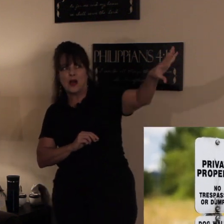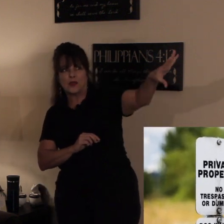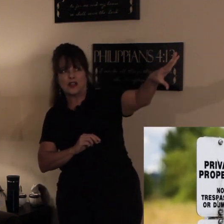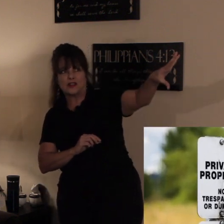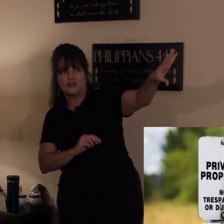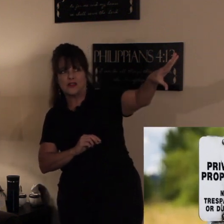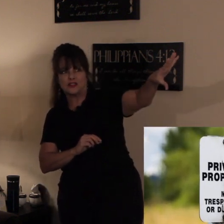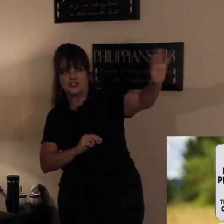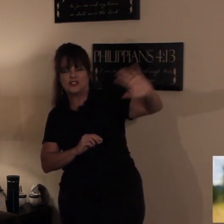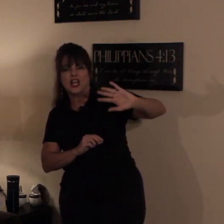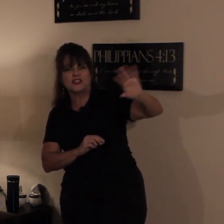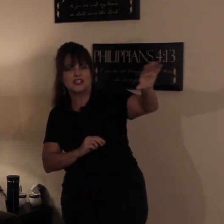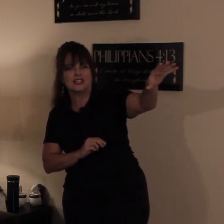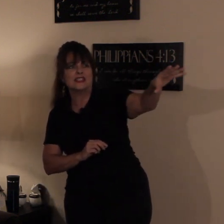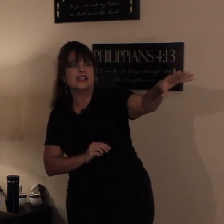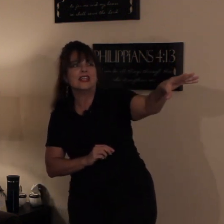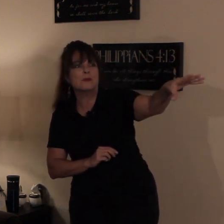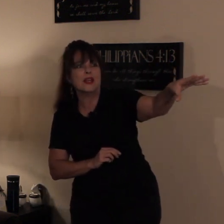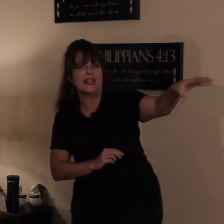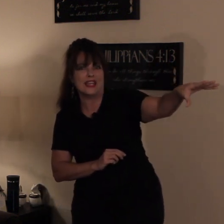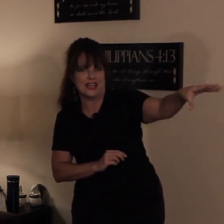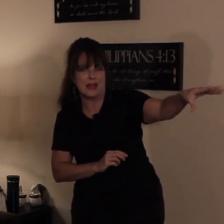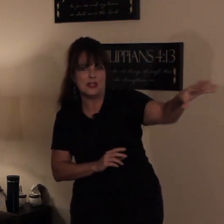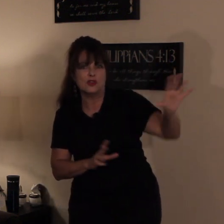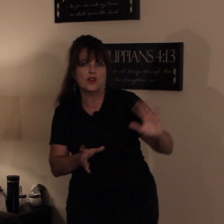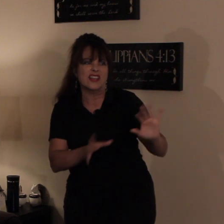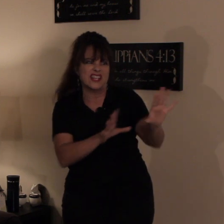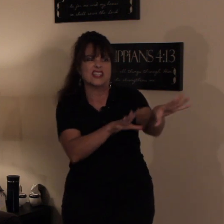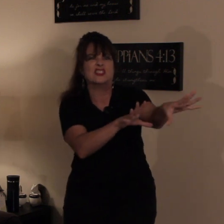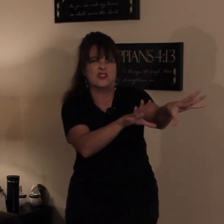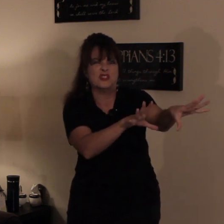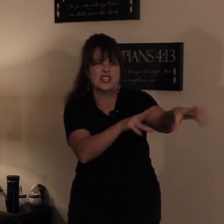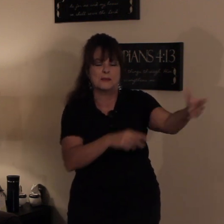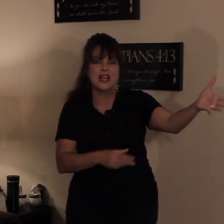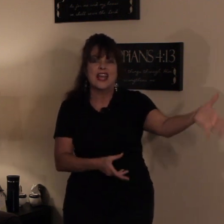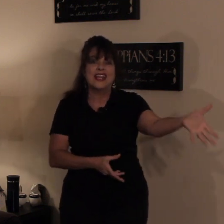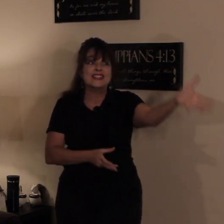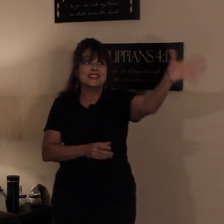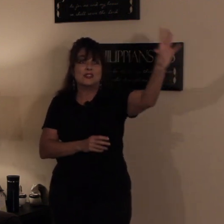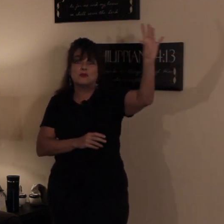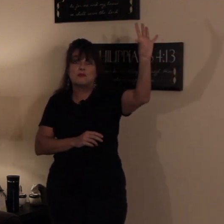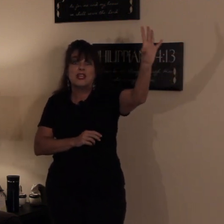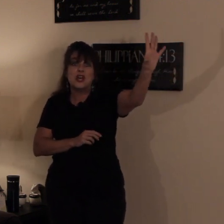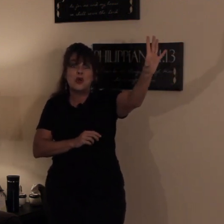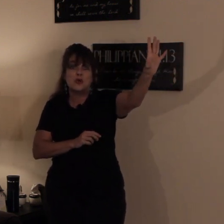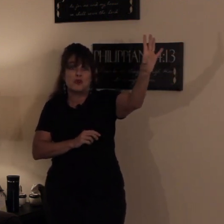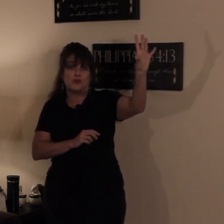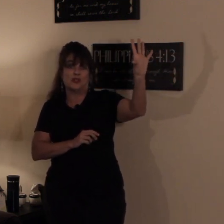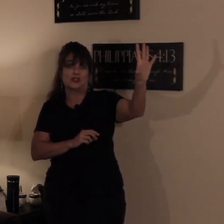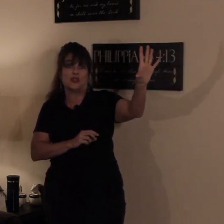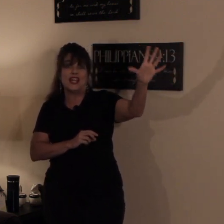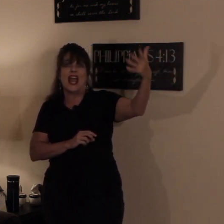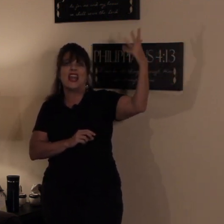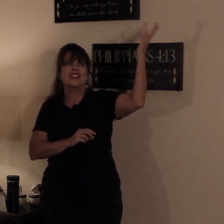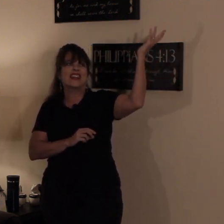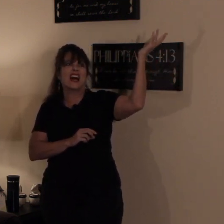out there in the field, just a little bit in. I mean, you don't even have take a few steps. It's this beautiful tree and it's got